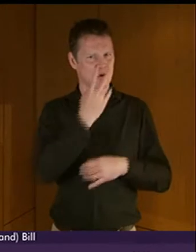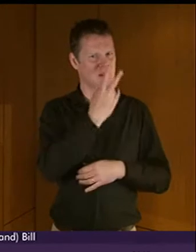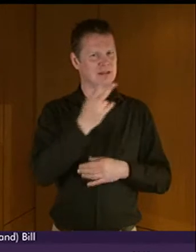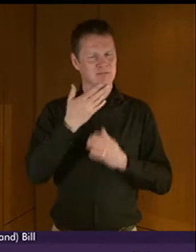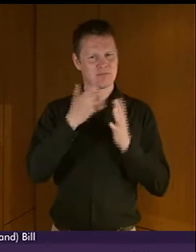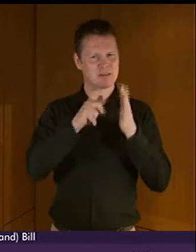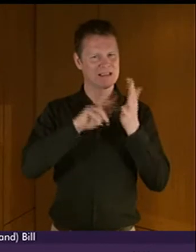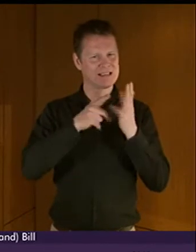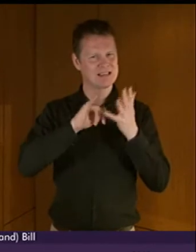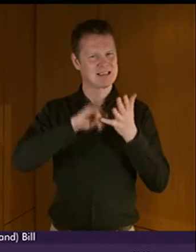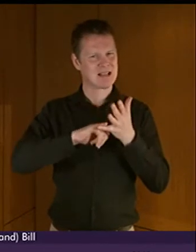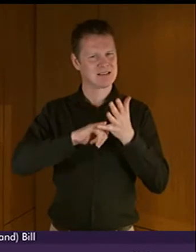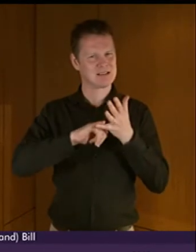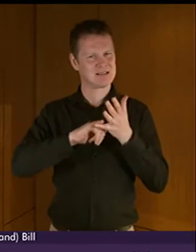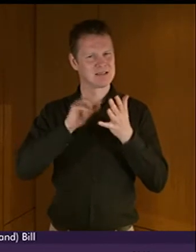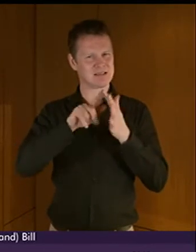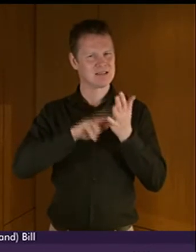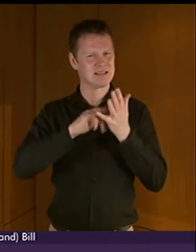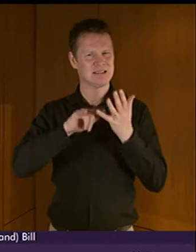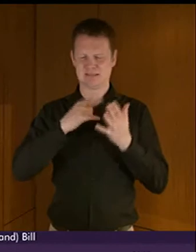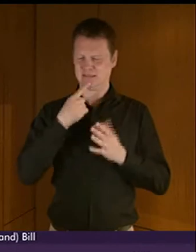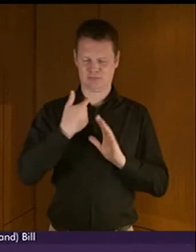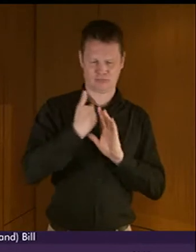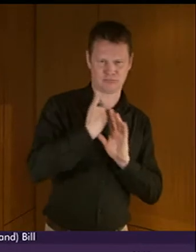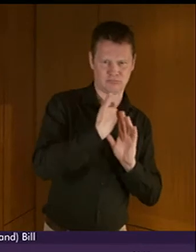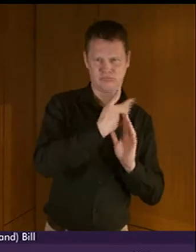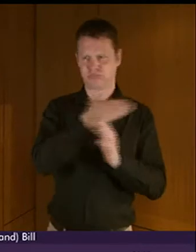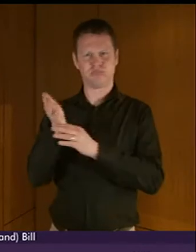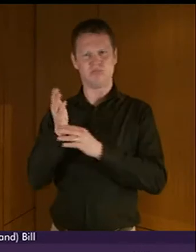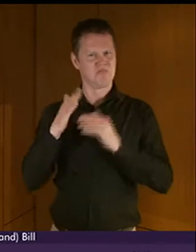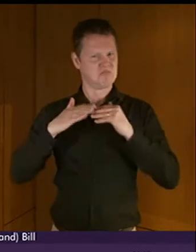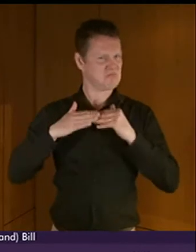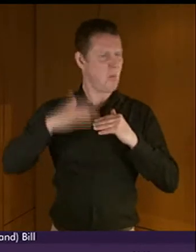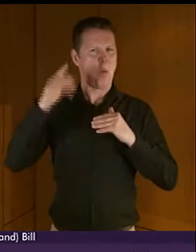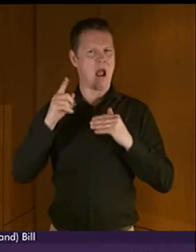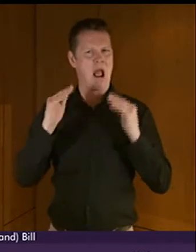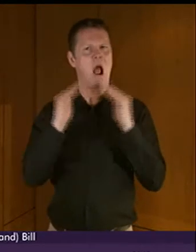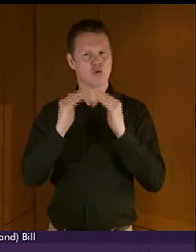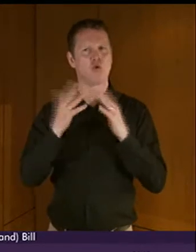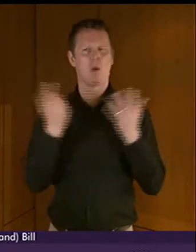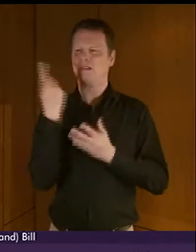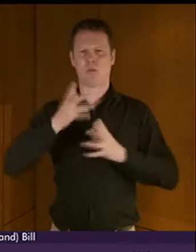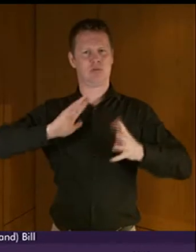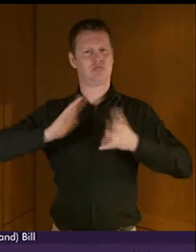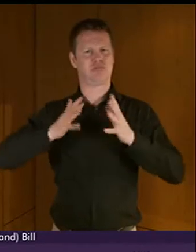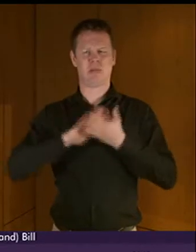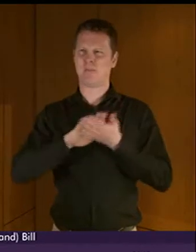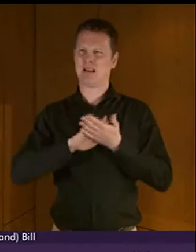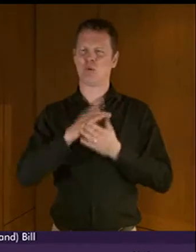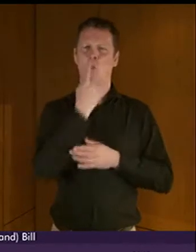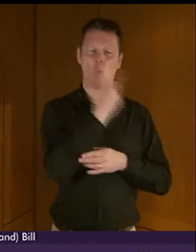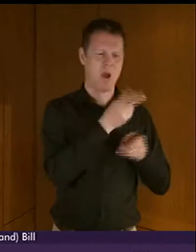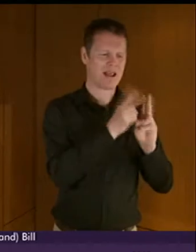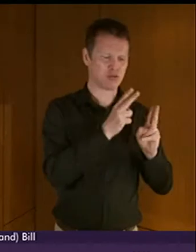there are 12,533 households where someone speaks BSL, which would make it one interpreter for every